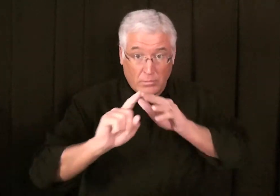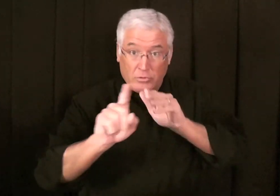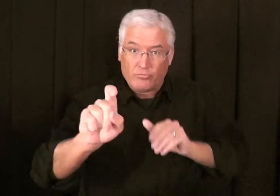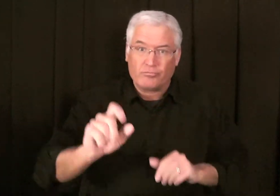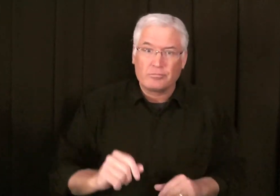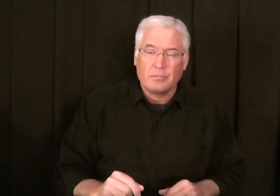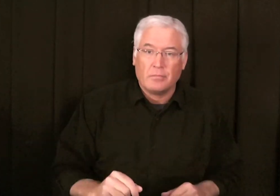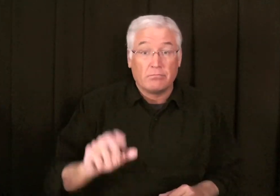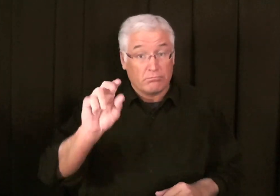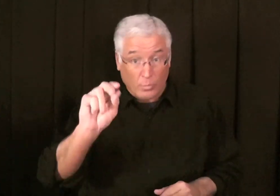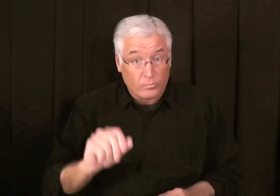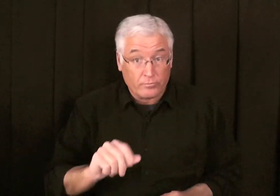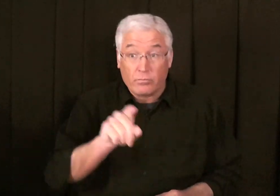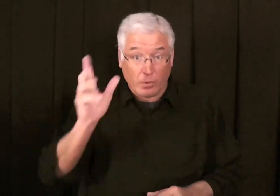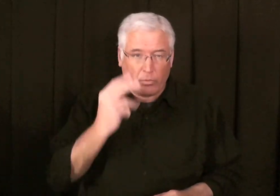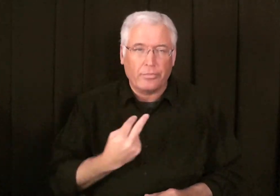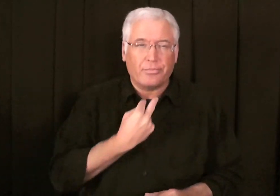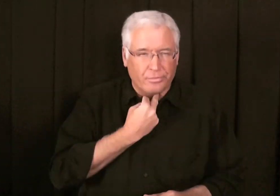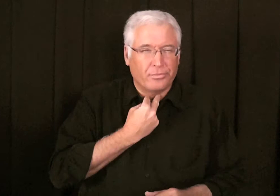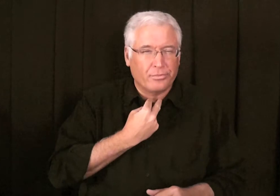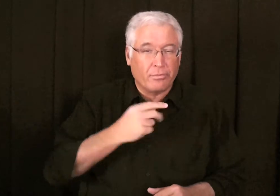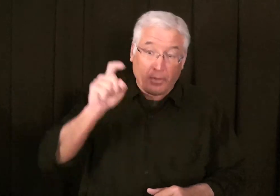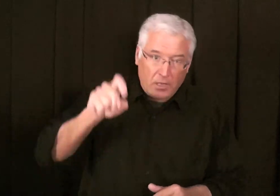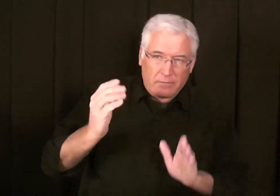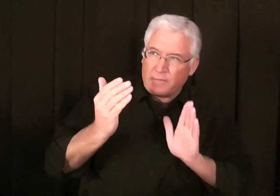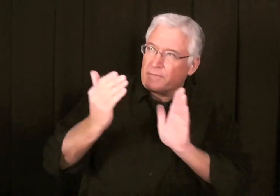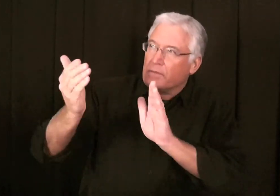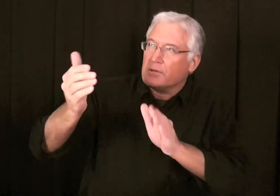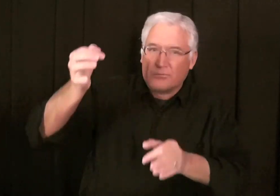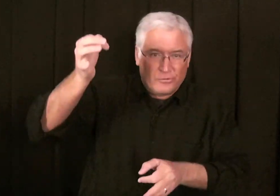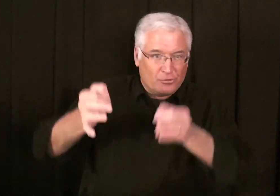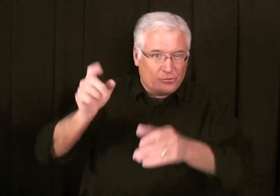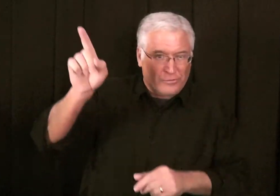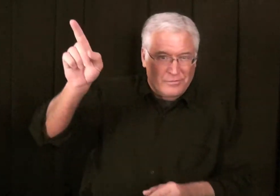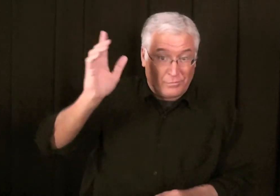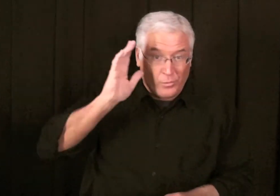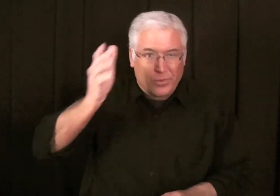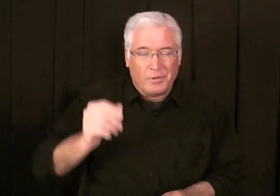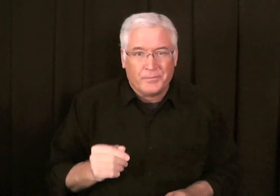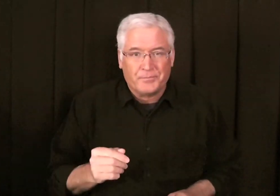they escape this responsibility? No, they can't. They will be stuck to face judgment.